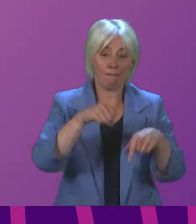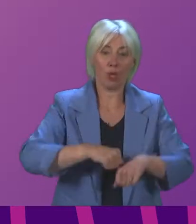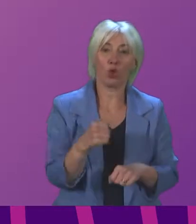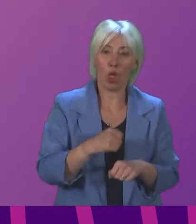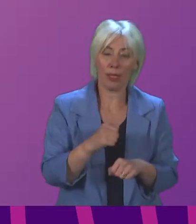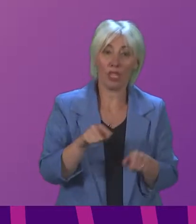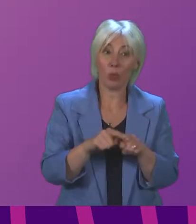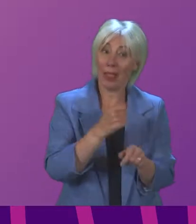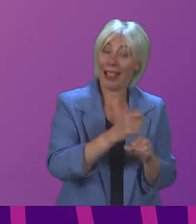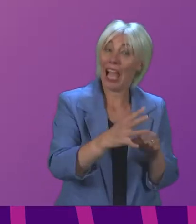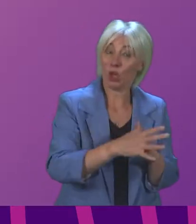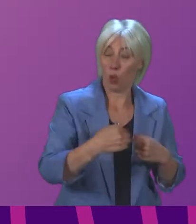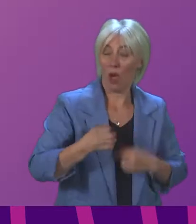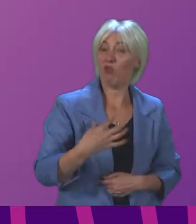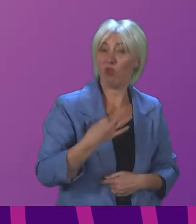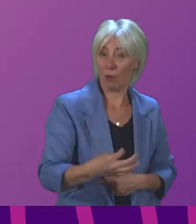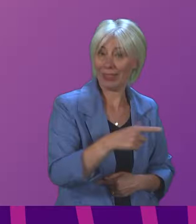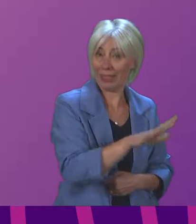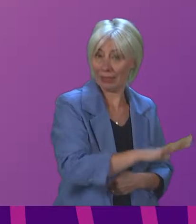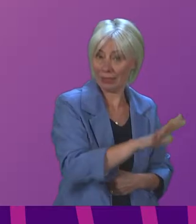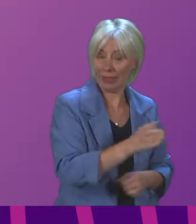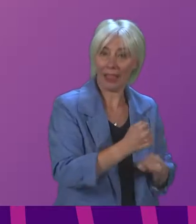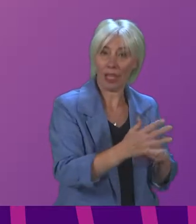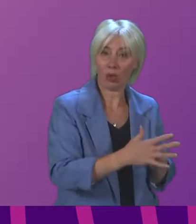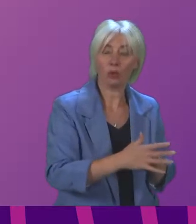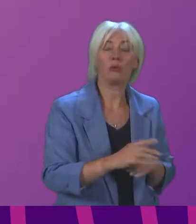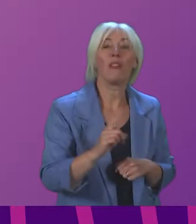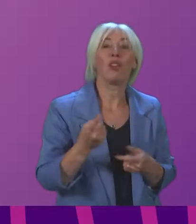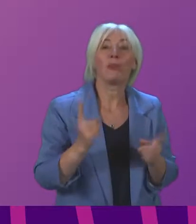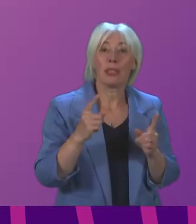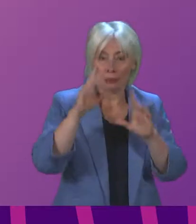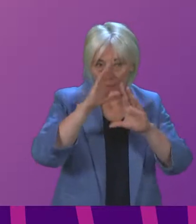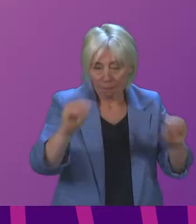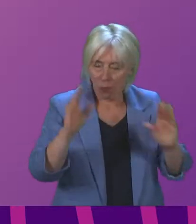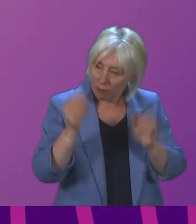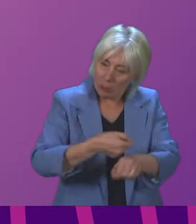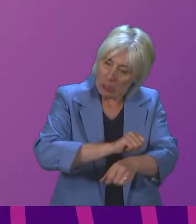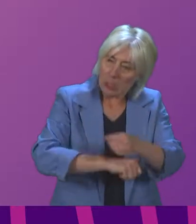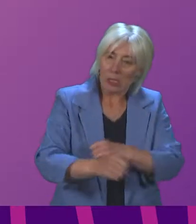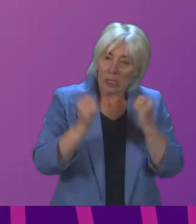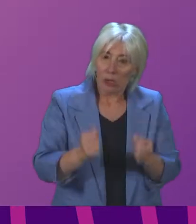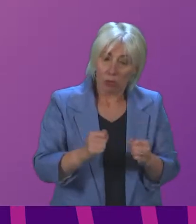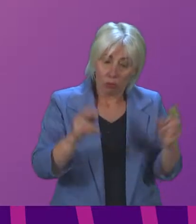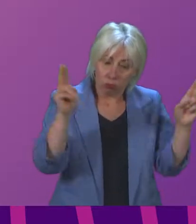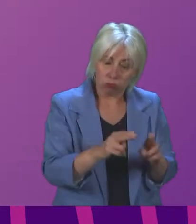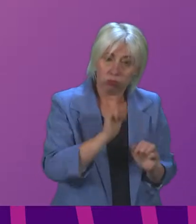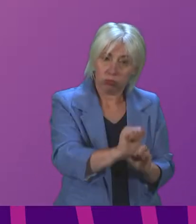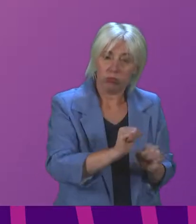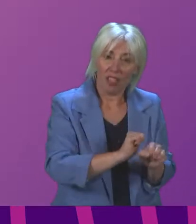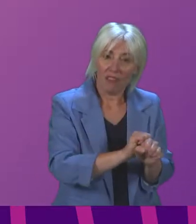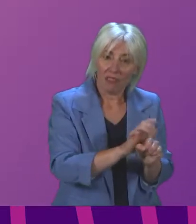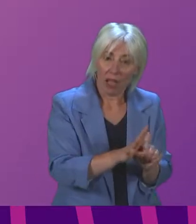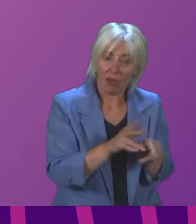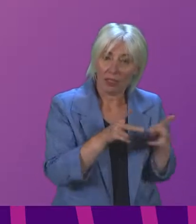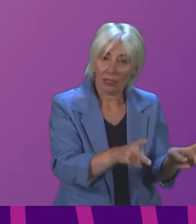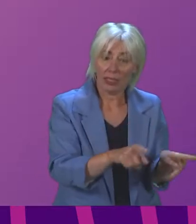including in Glasgow, where I represent. The First Minister told people in Scotland to redouble our efforts to suppress this virus. The same must be